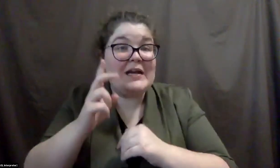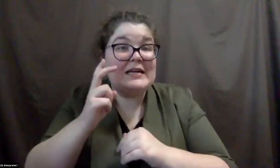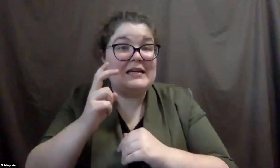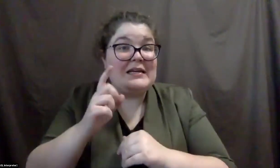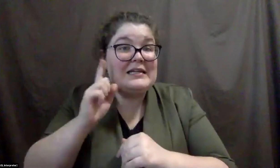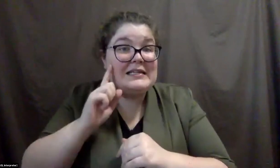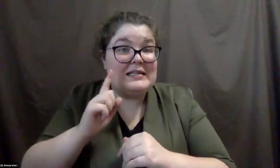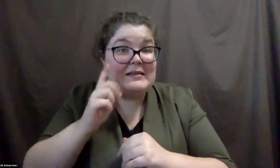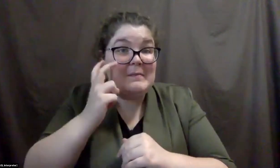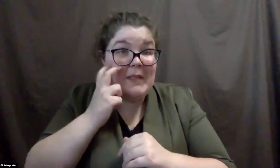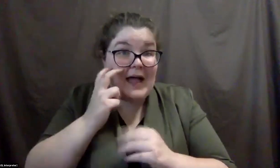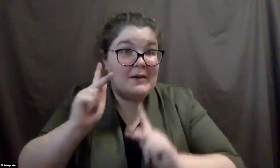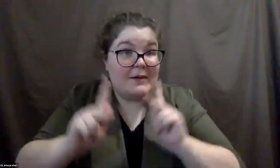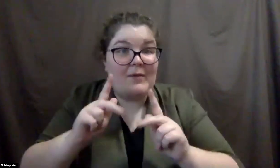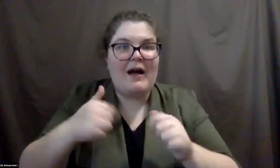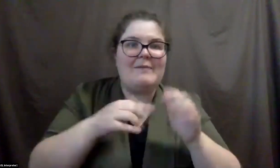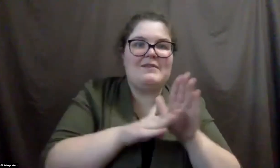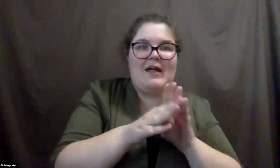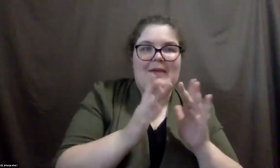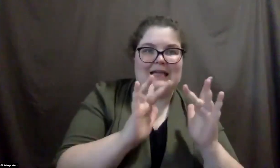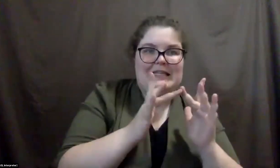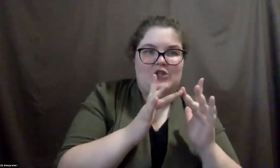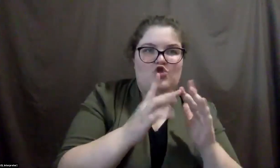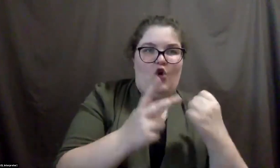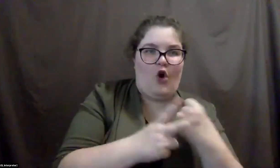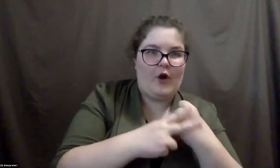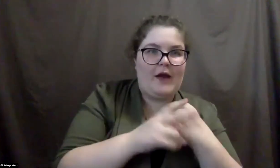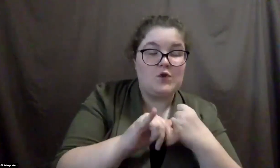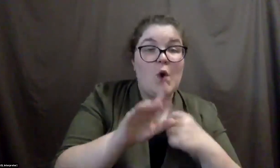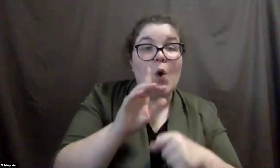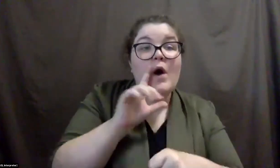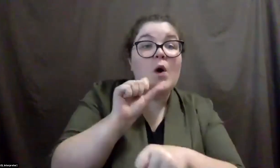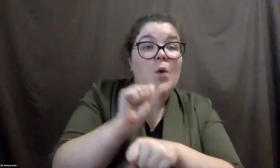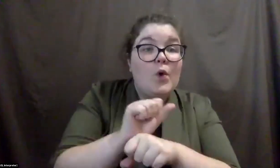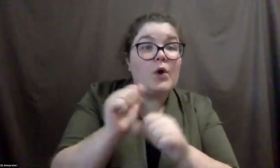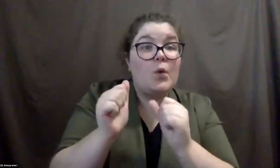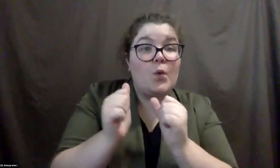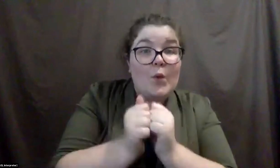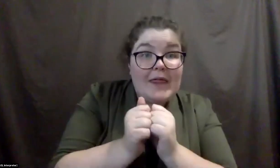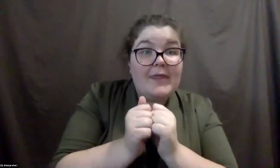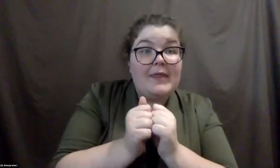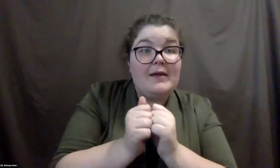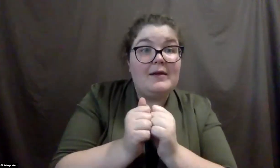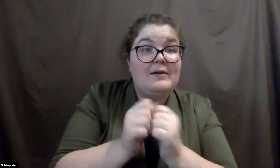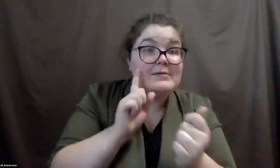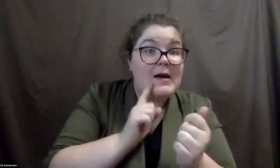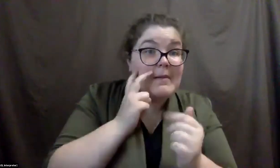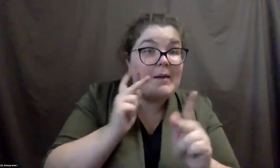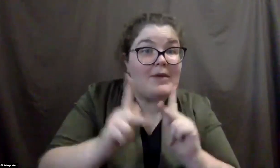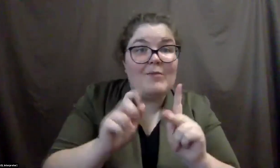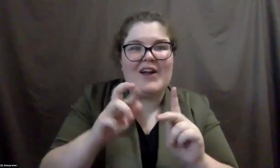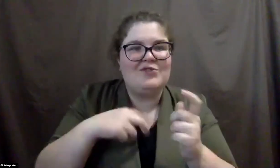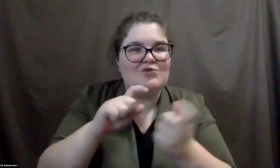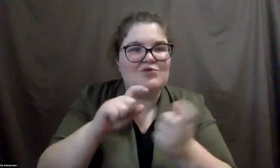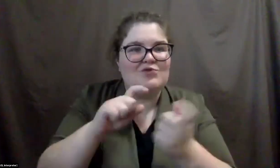archive online too. Is that stuff going to work with a screen reader though? have to change the format. Um, when I do